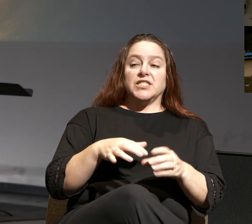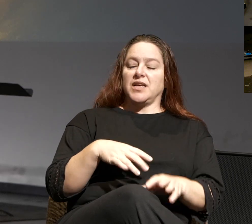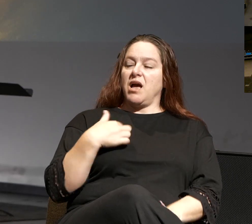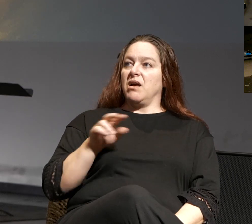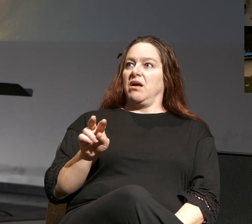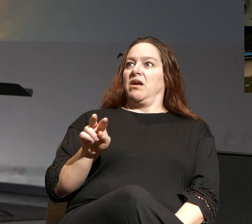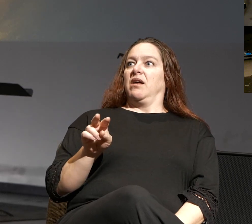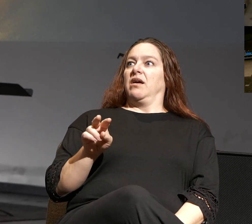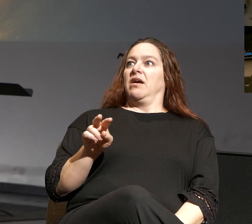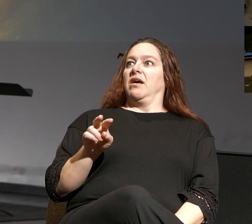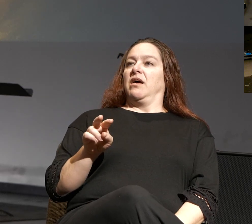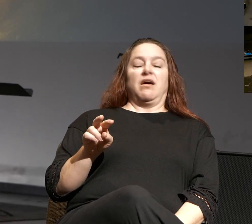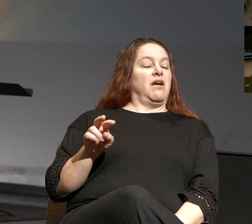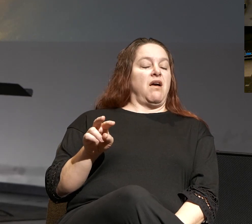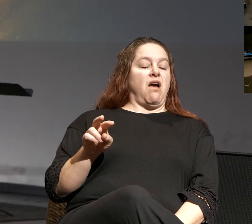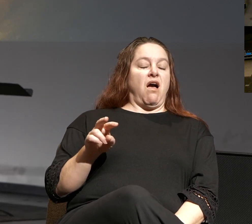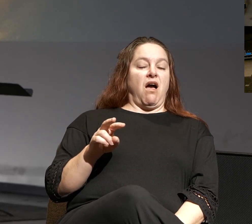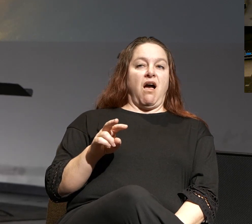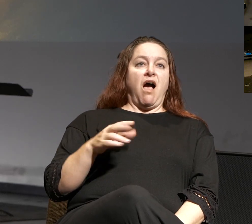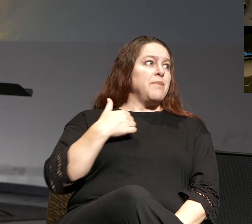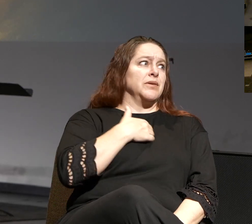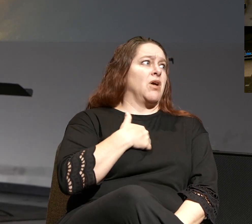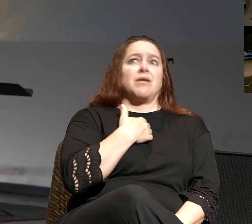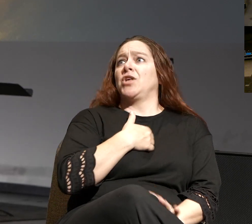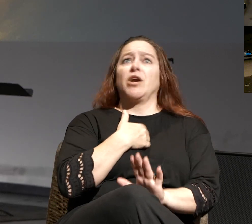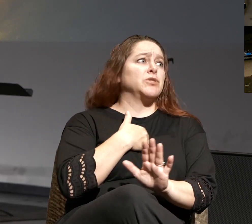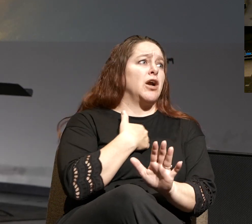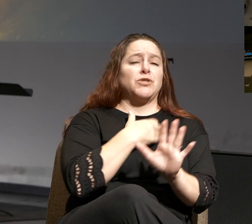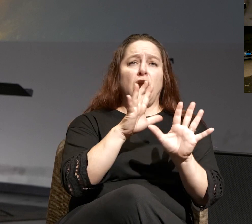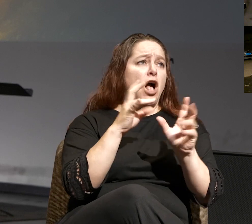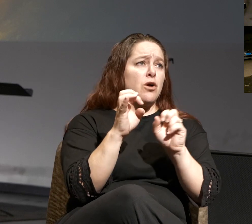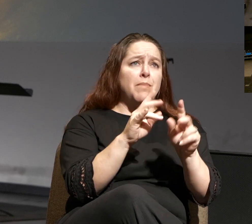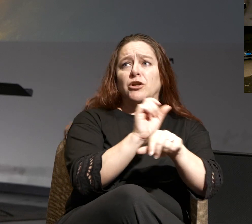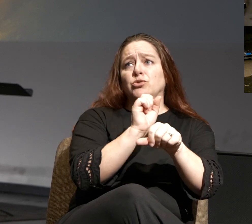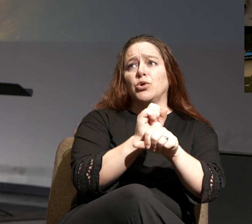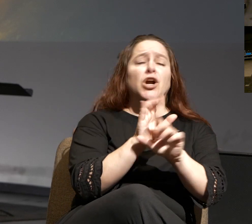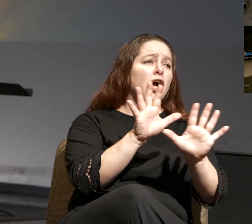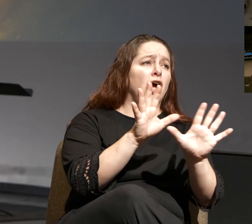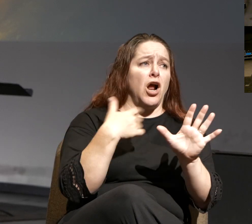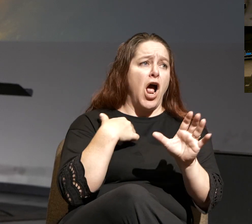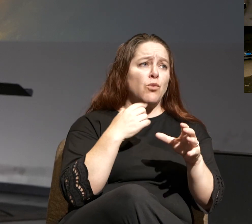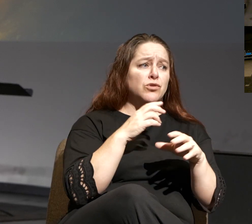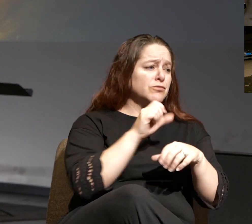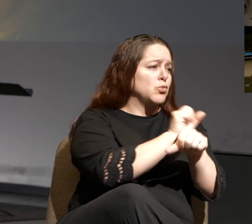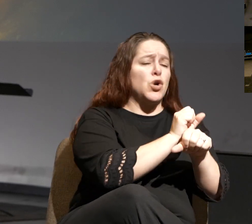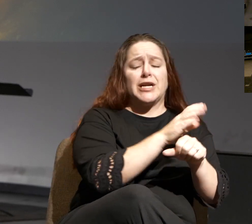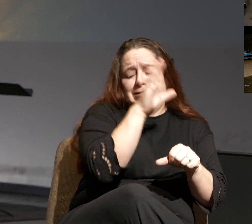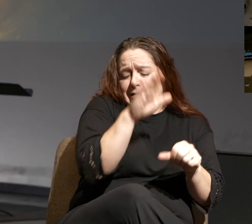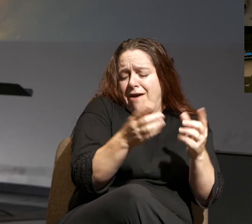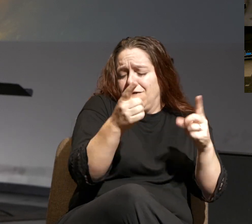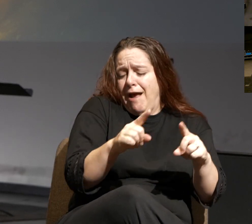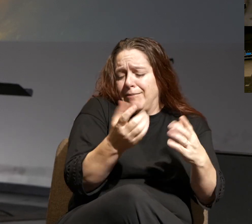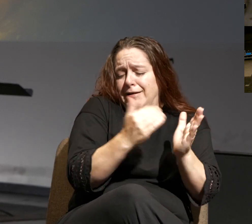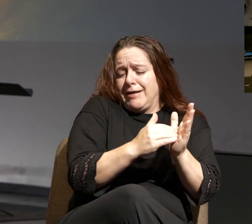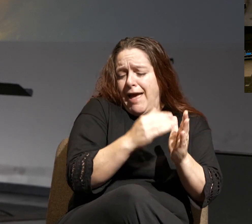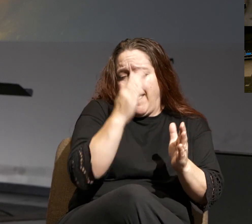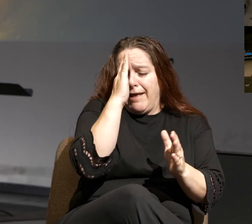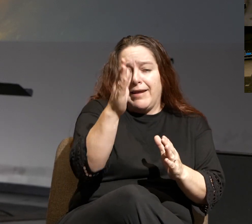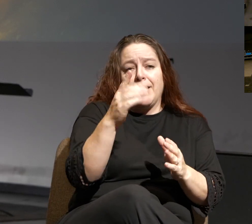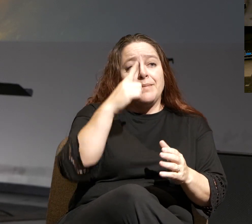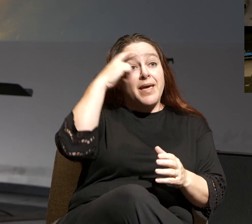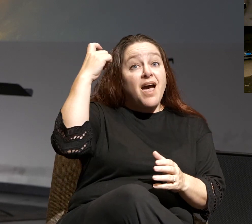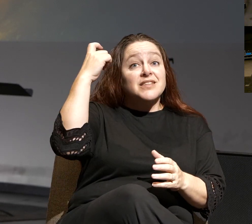you know, profusely apologizing. Let me get back to work. Let me jump back in. It's never going to happen again because